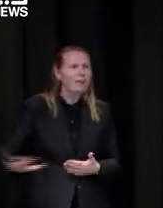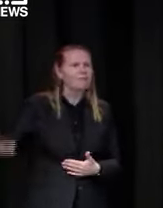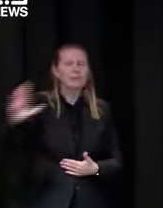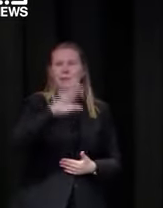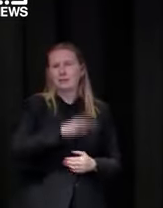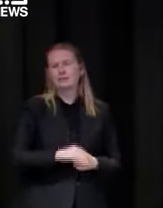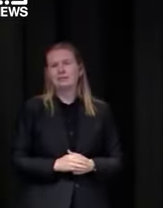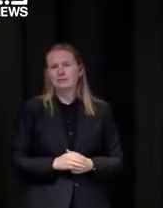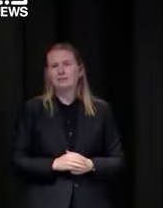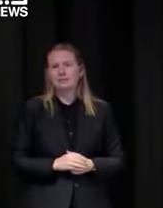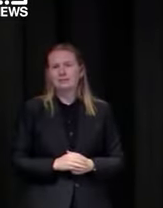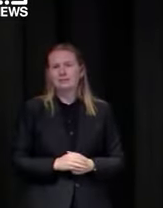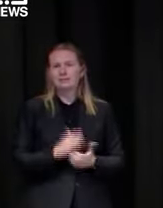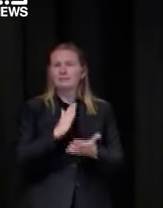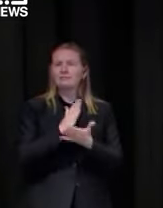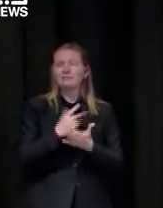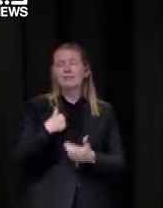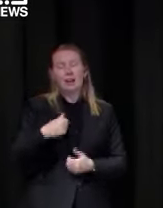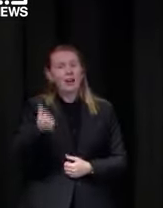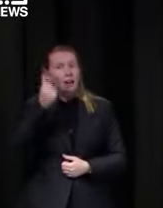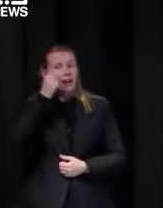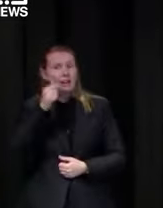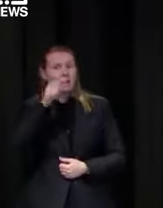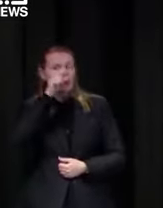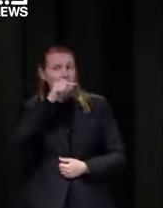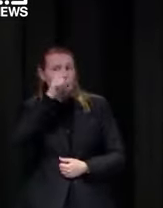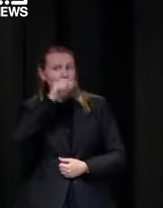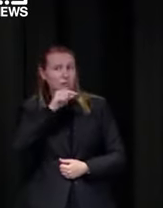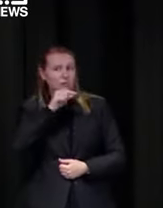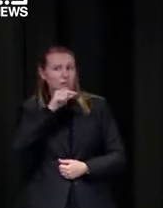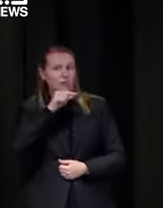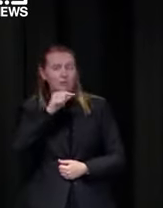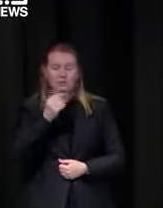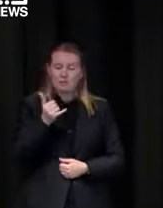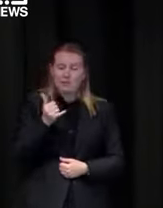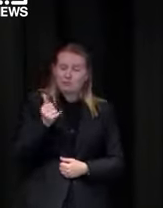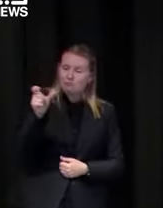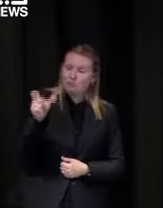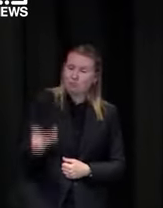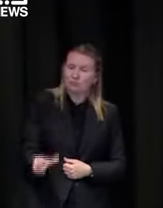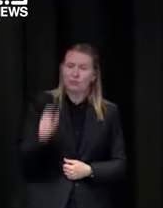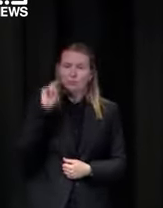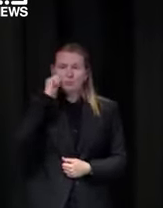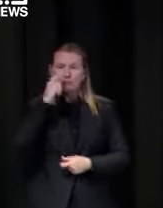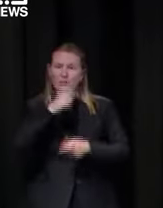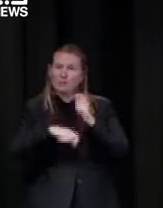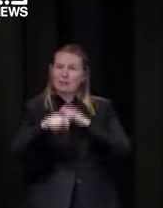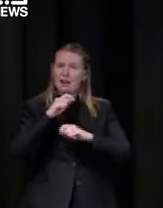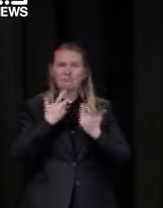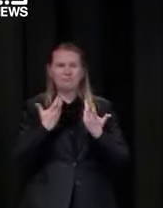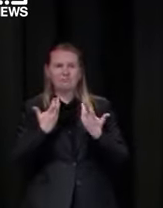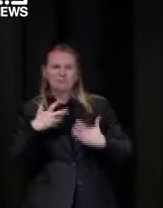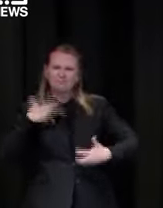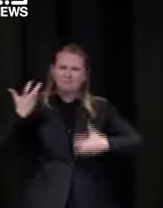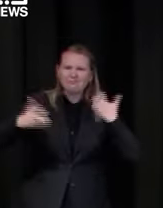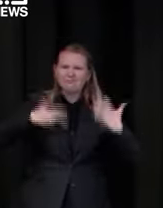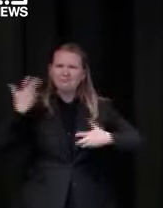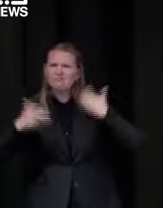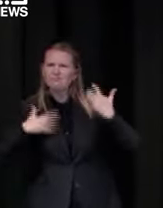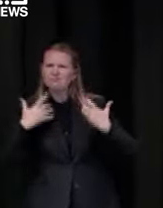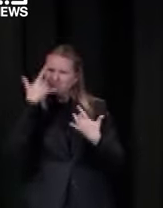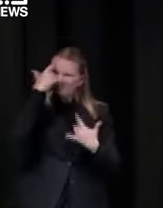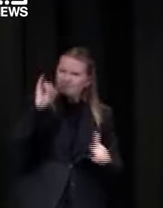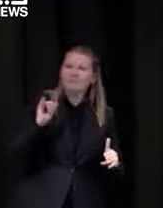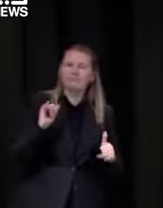always a there's always i suppose the possibility of people becoming uh you know aggressive or whatever it might be you know not being particularly